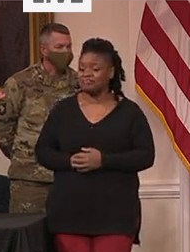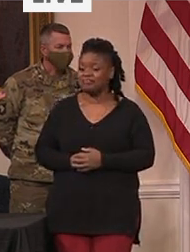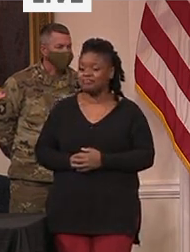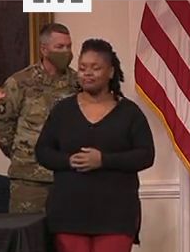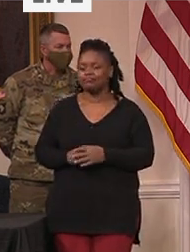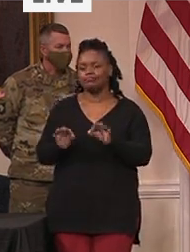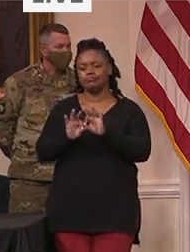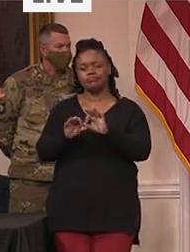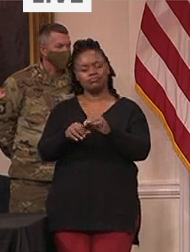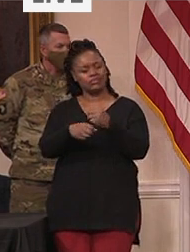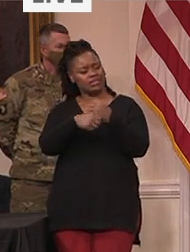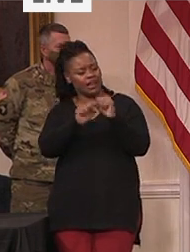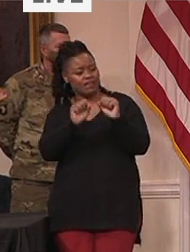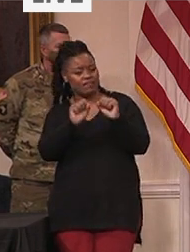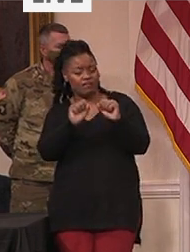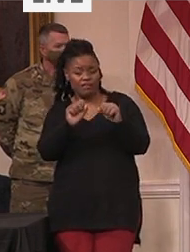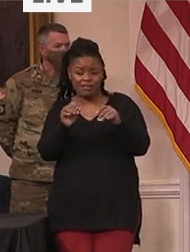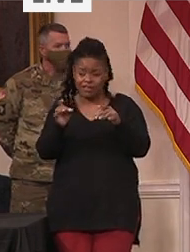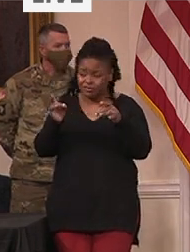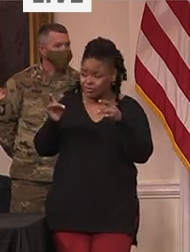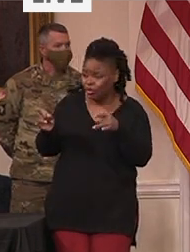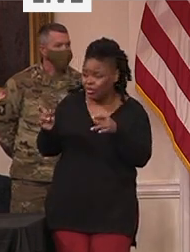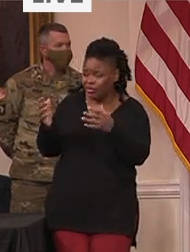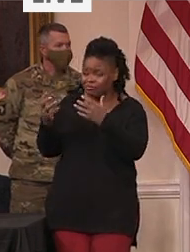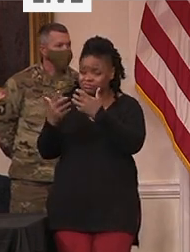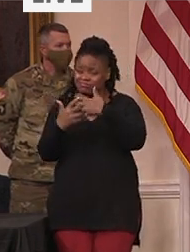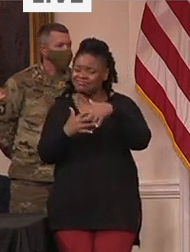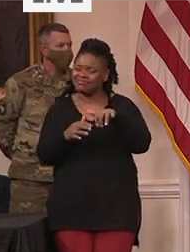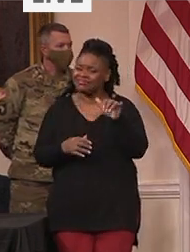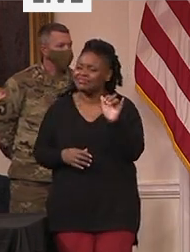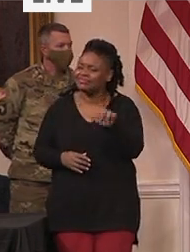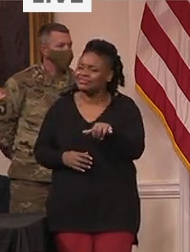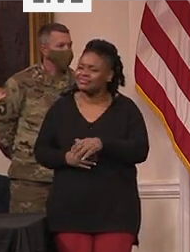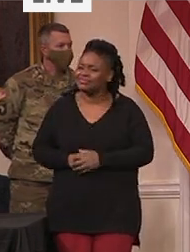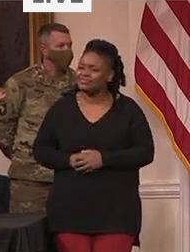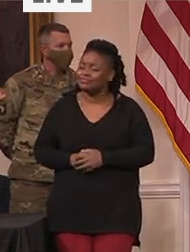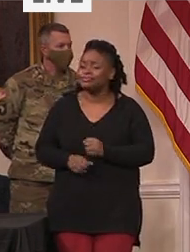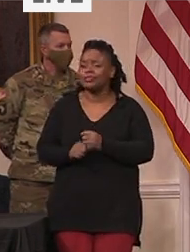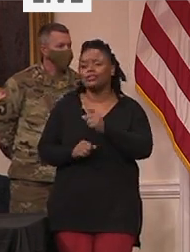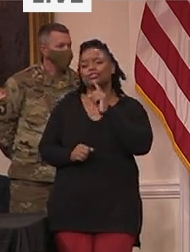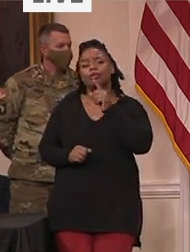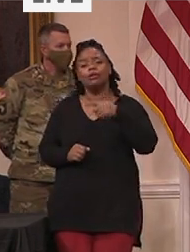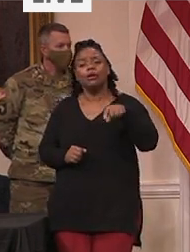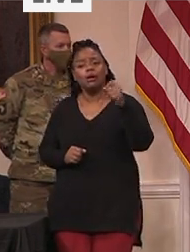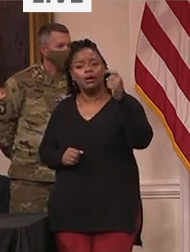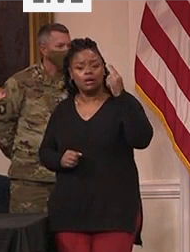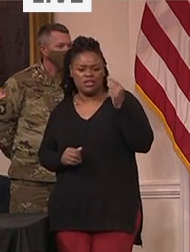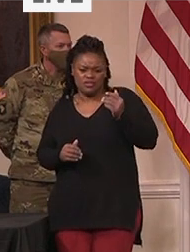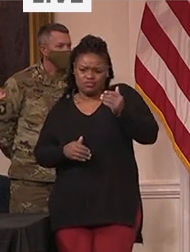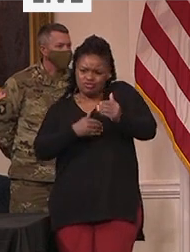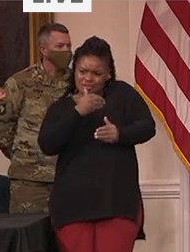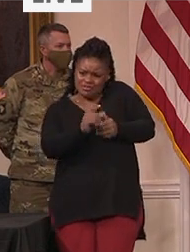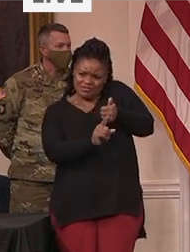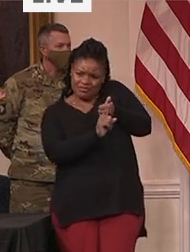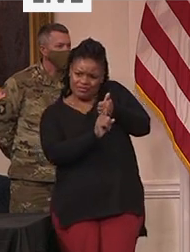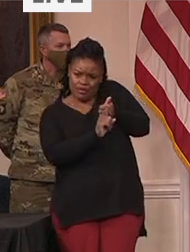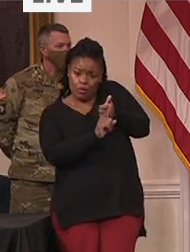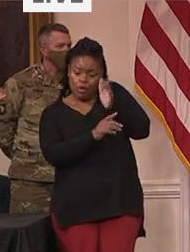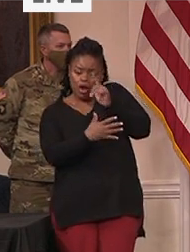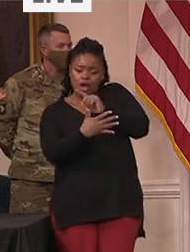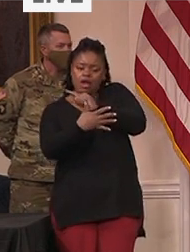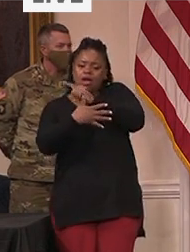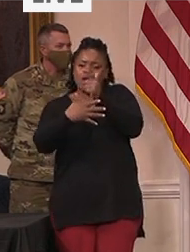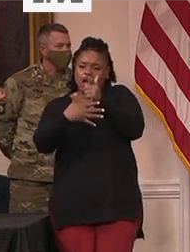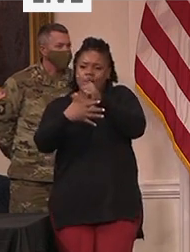way. I'd like to just take a moment to make sure that Marylanders understand exactly how this vaccine